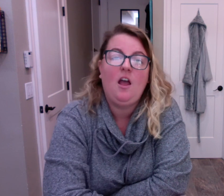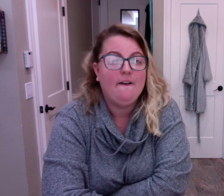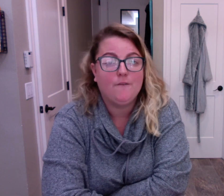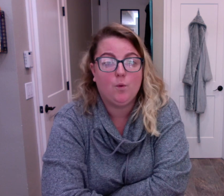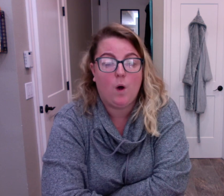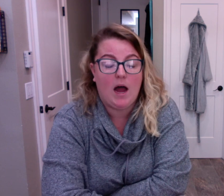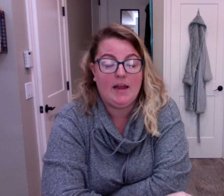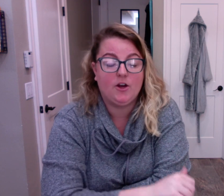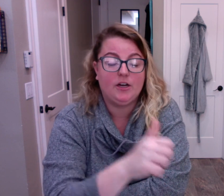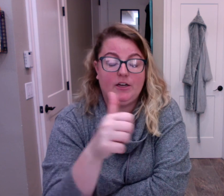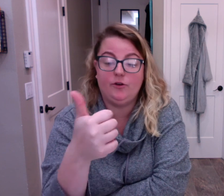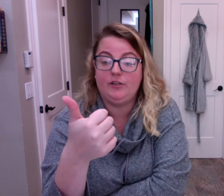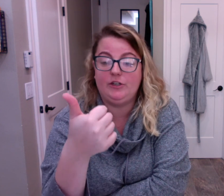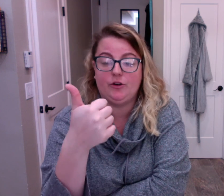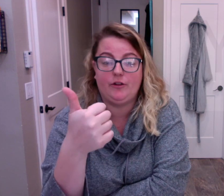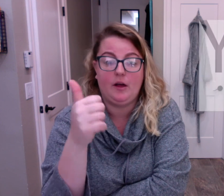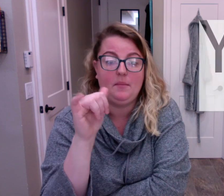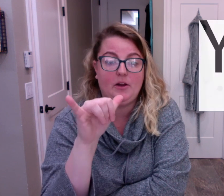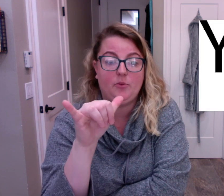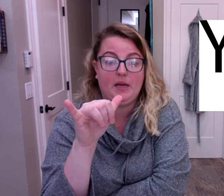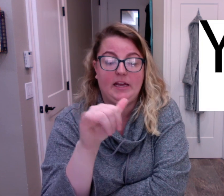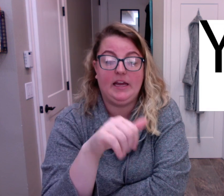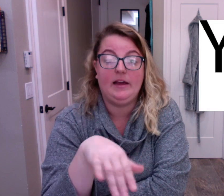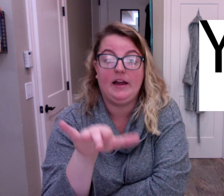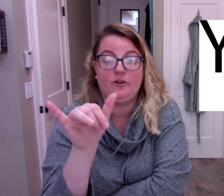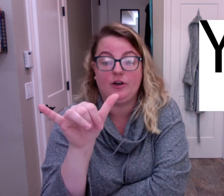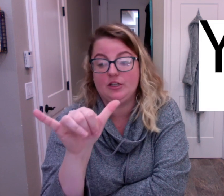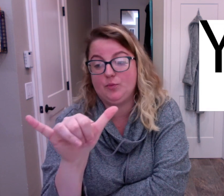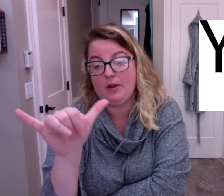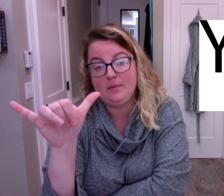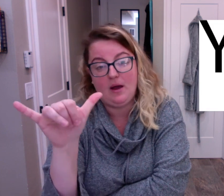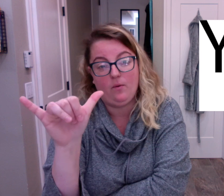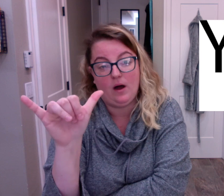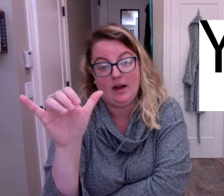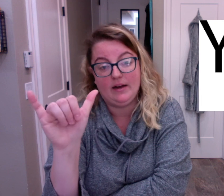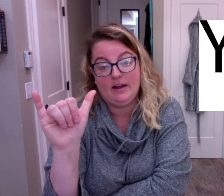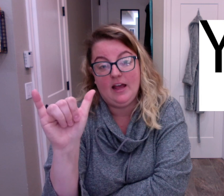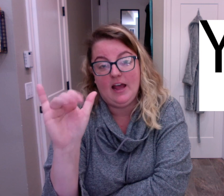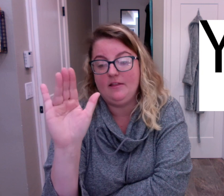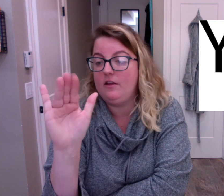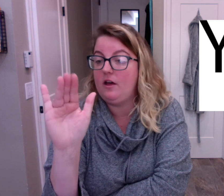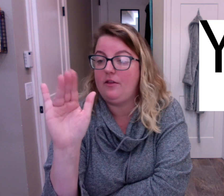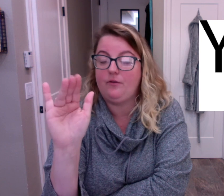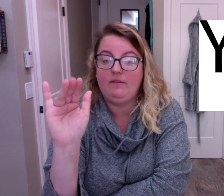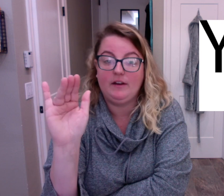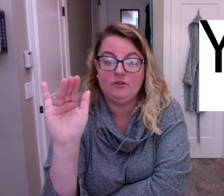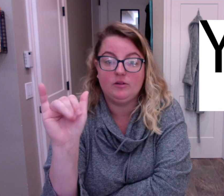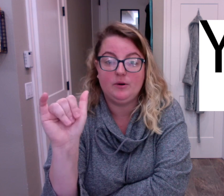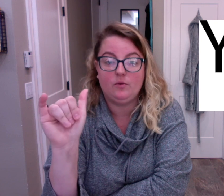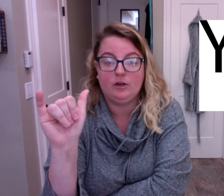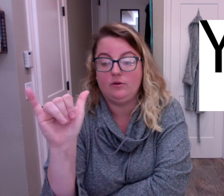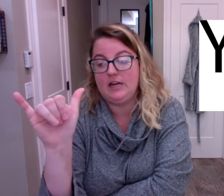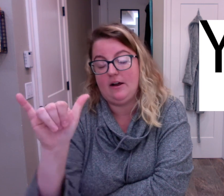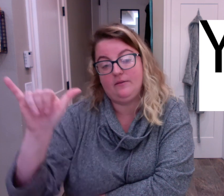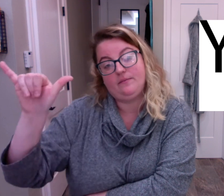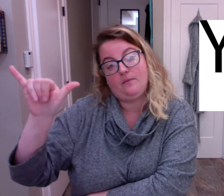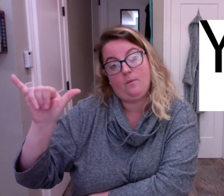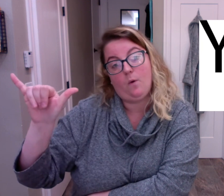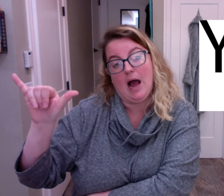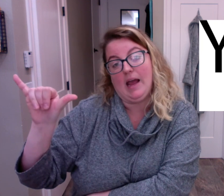For Y, you're going to need your thumb and your pinky and you're going to spread them out wide and the three fingers in the middle will go down. Y,